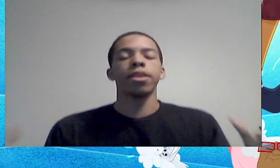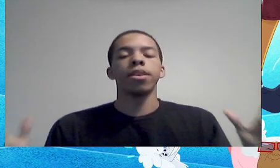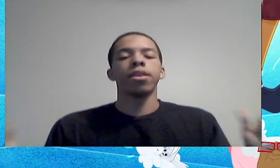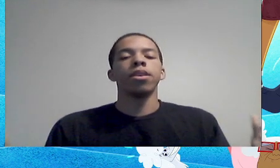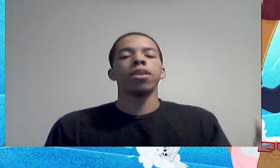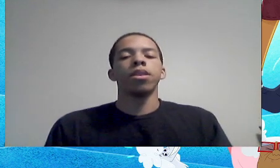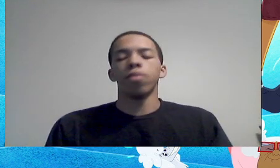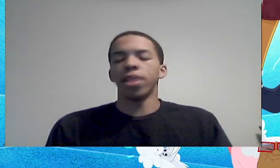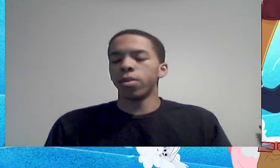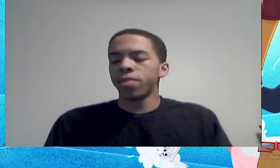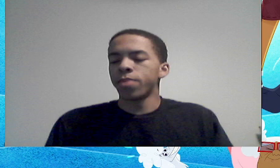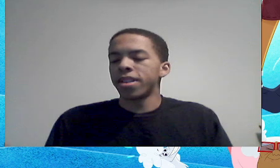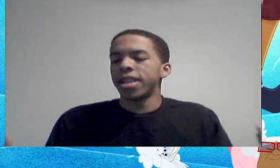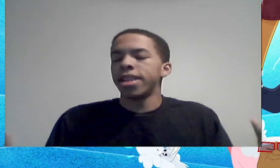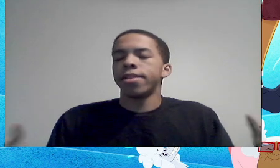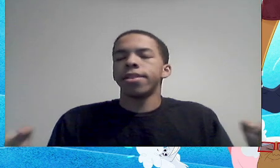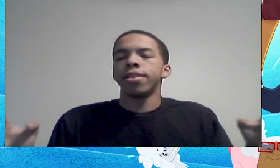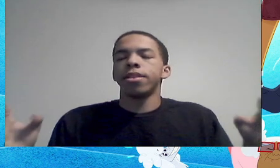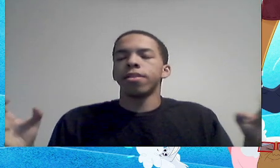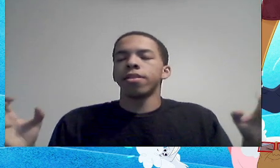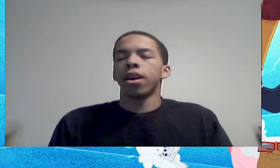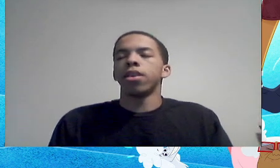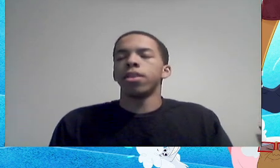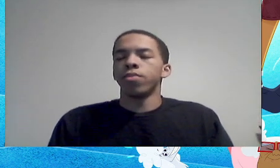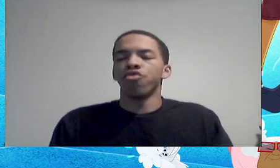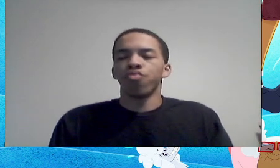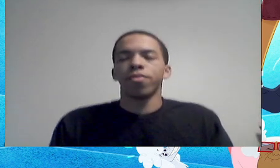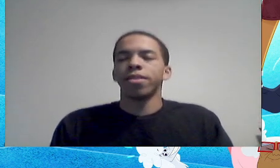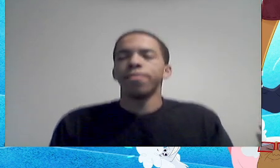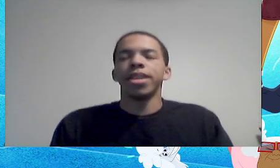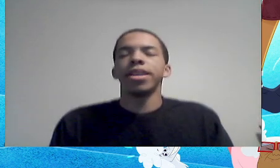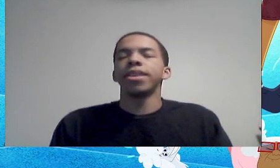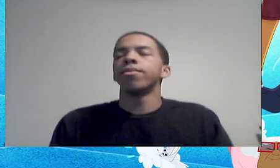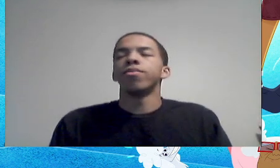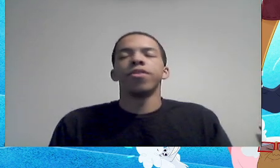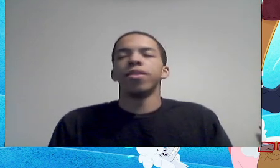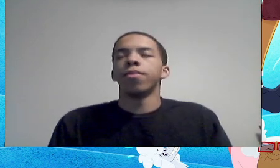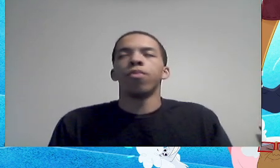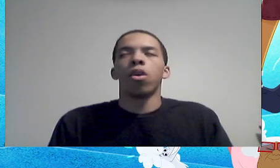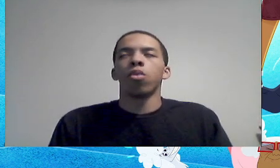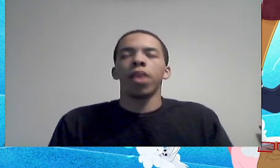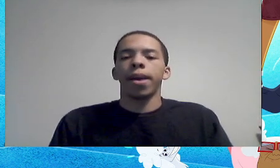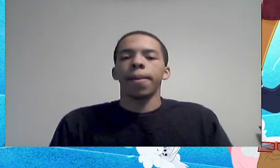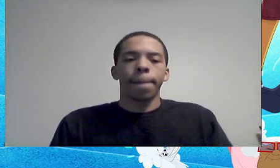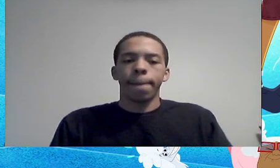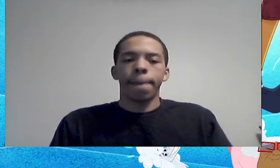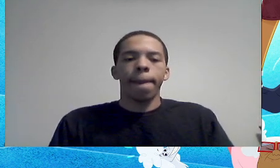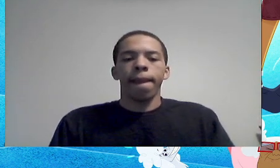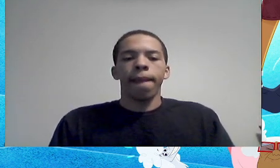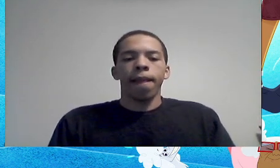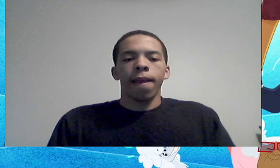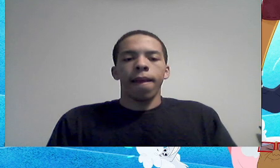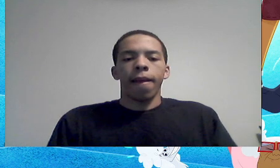presented, the way it was presented, just got, was, to me, was in the wrong way.